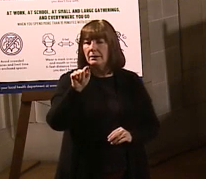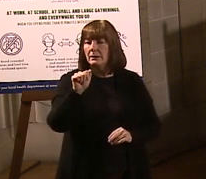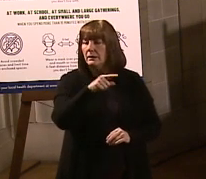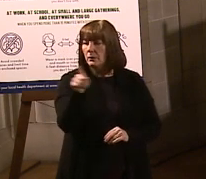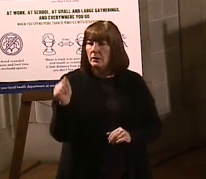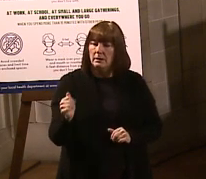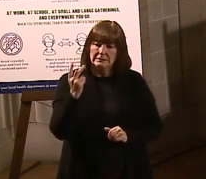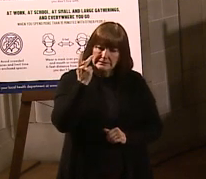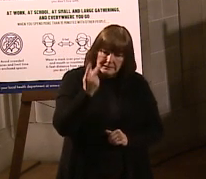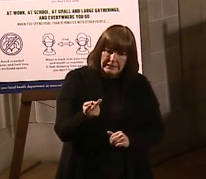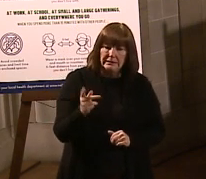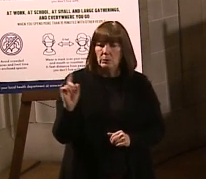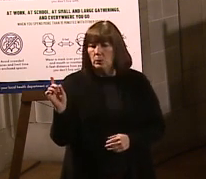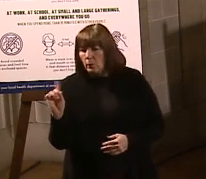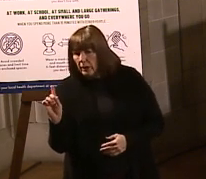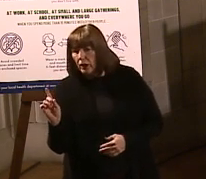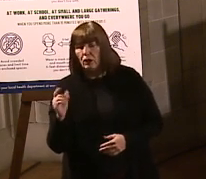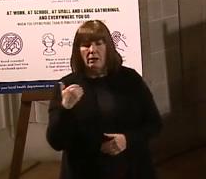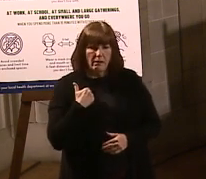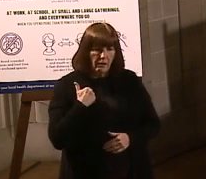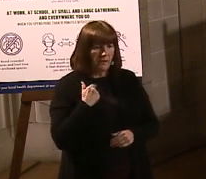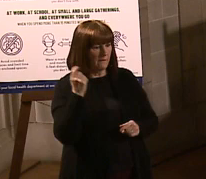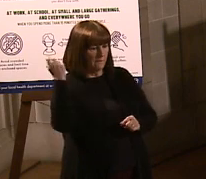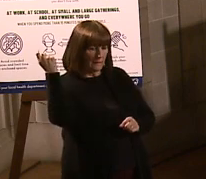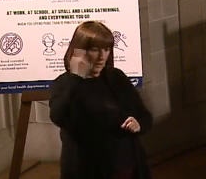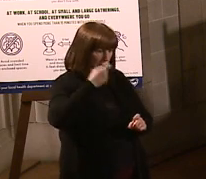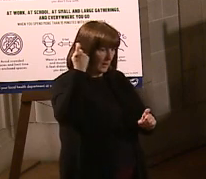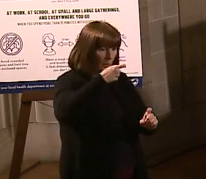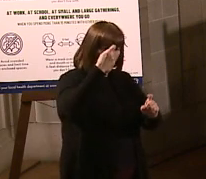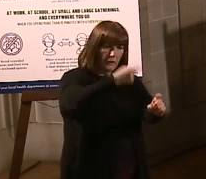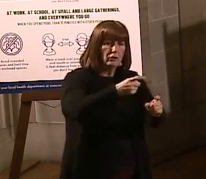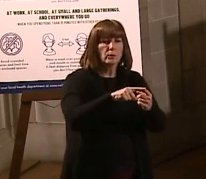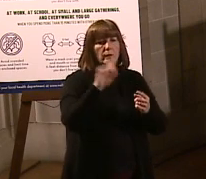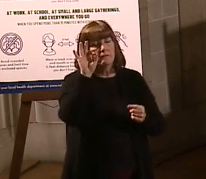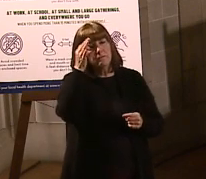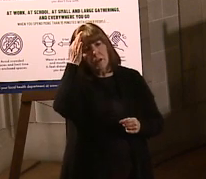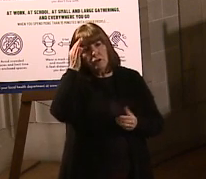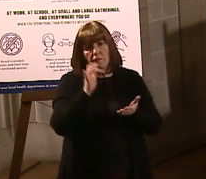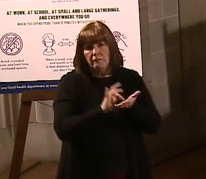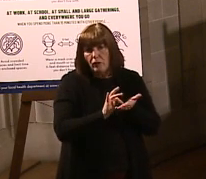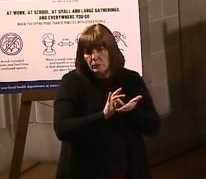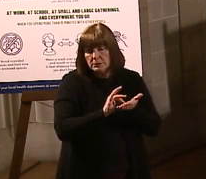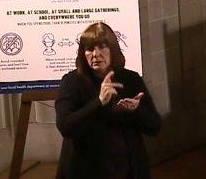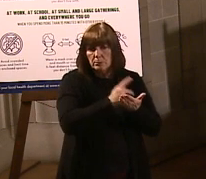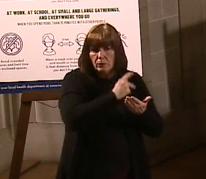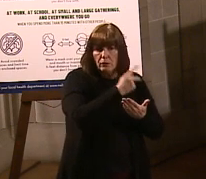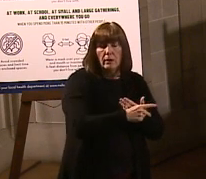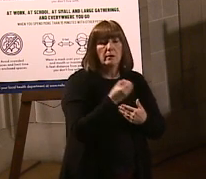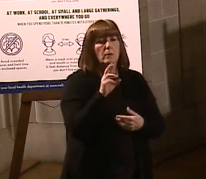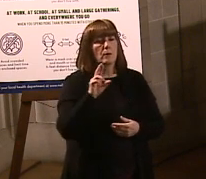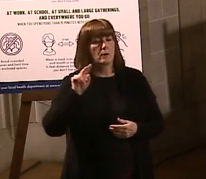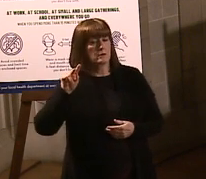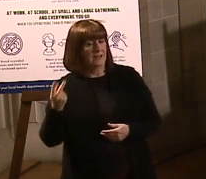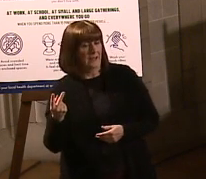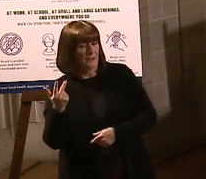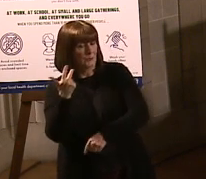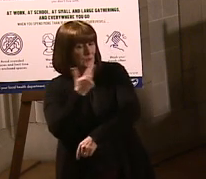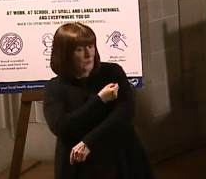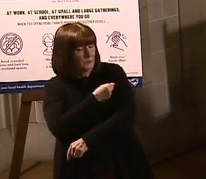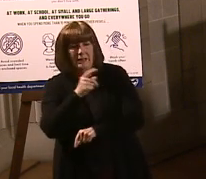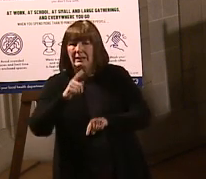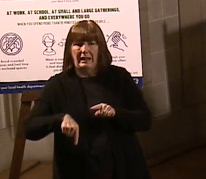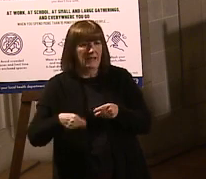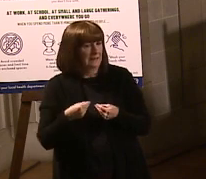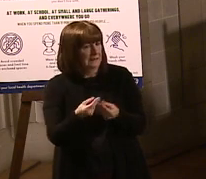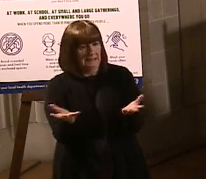where we've got allocations to the federal pharmacy program, for example, or where we've got second doses that we can't deploy yet